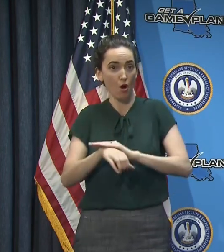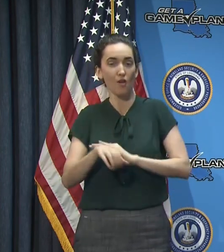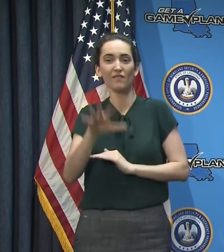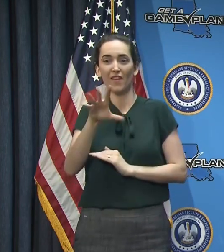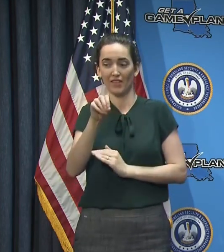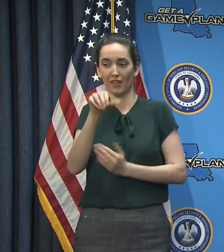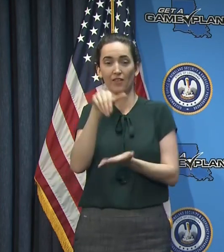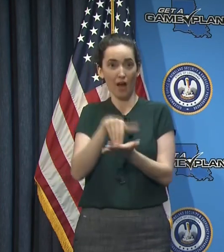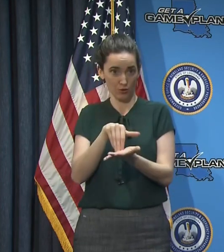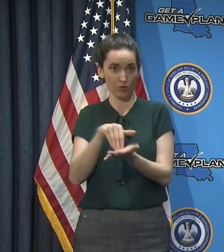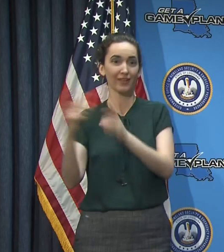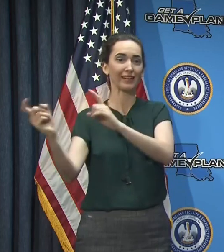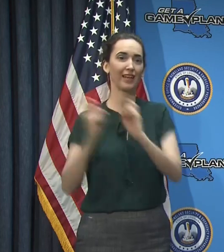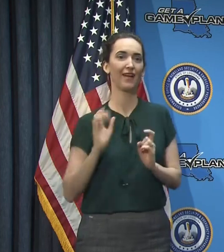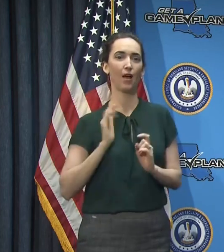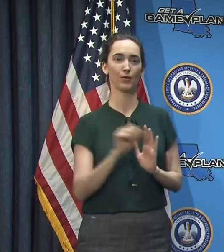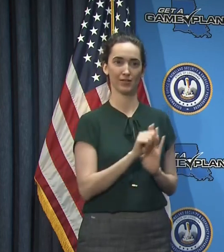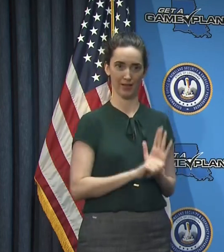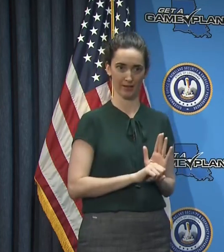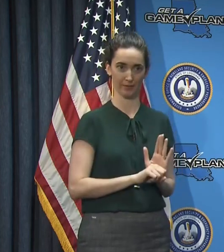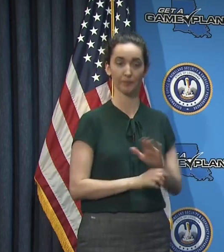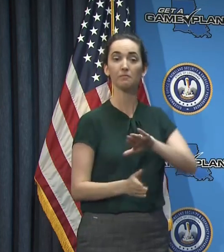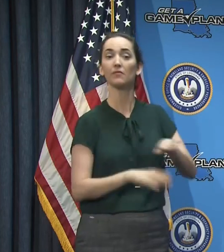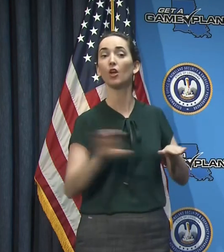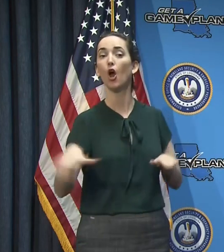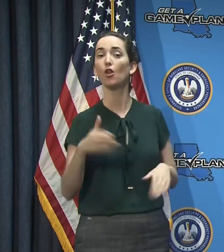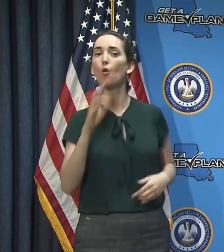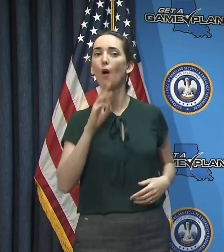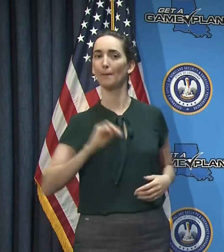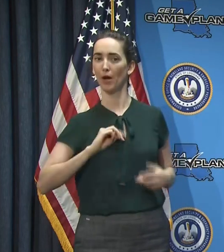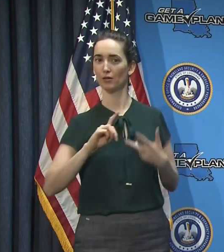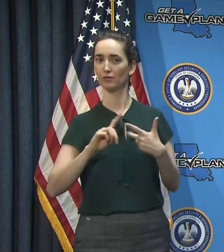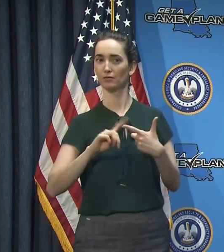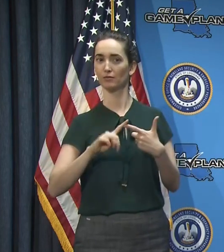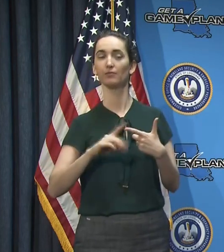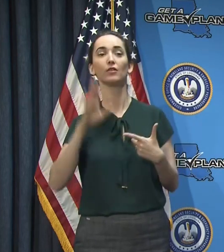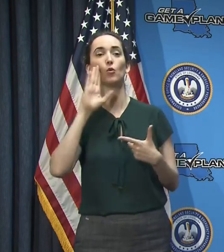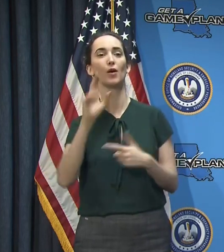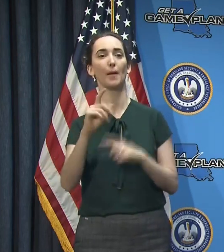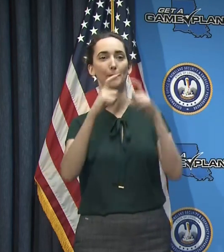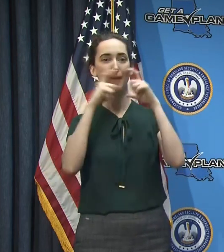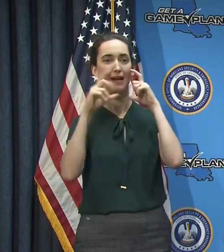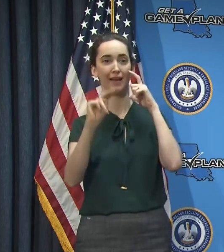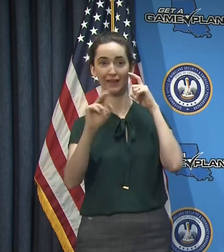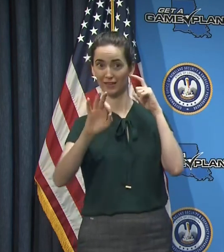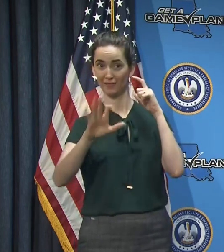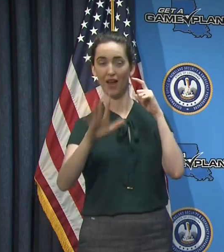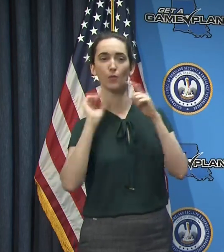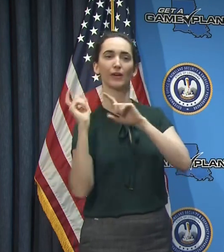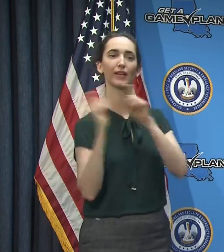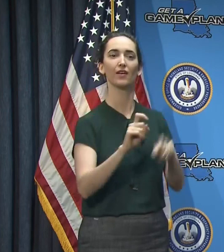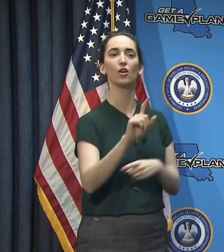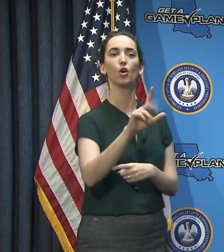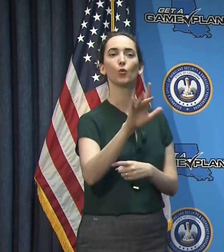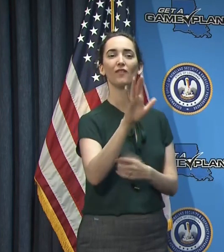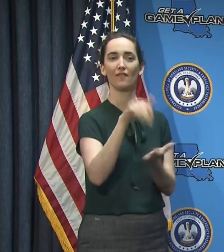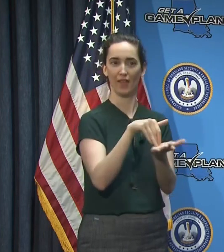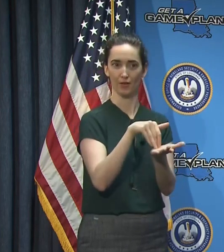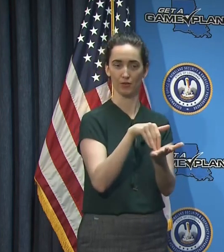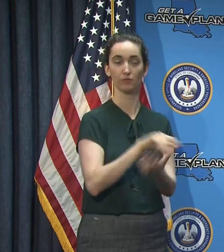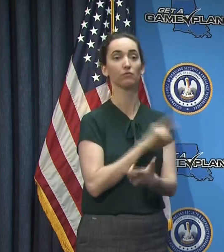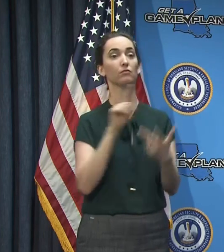state. Walmart has announced that they will donate 25,000 N95 masks, and Shell